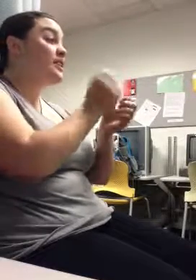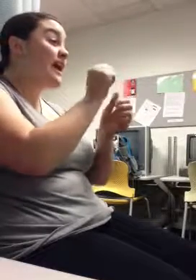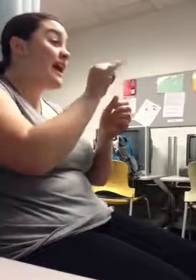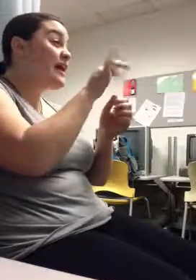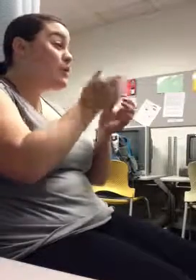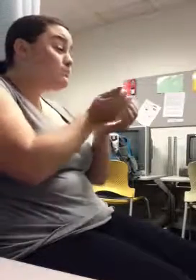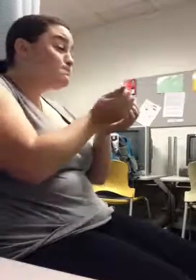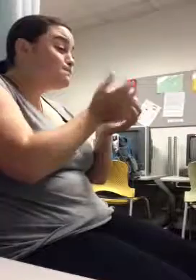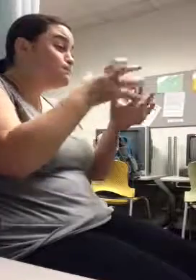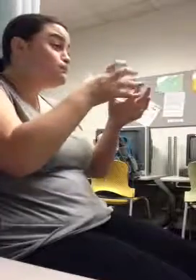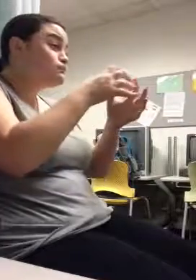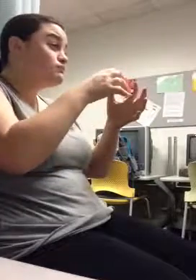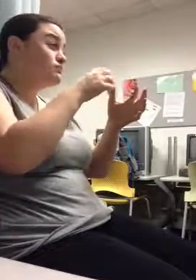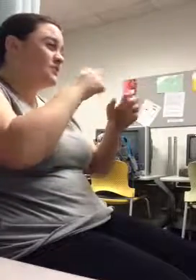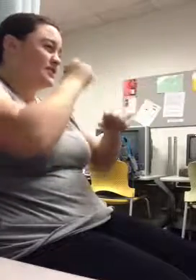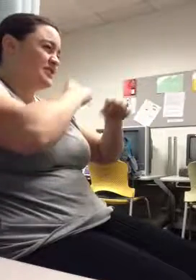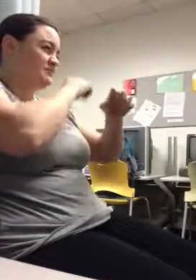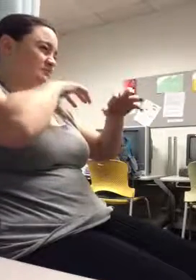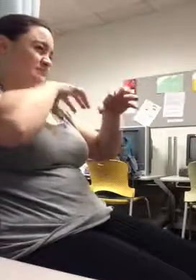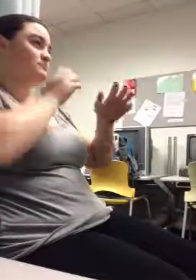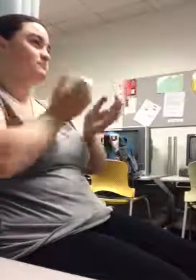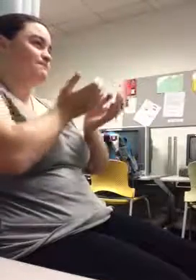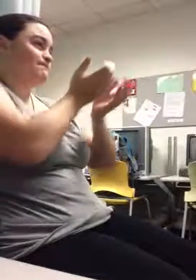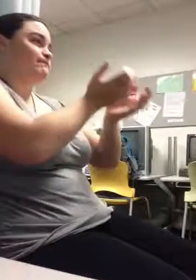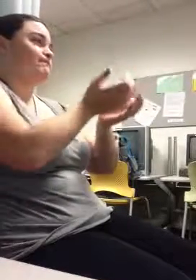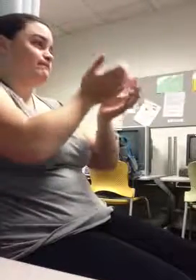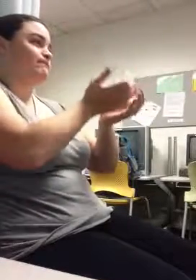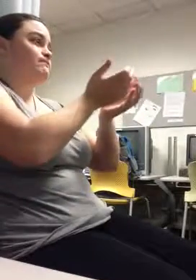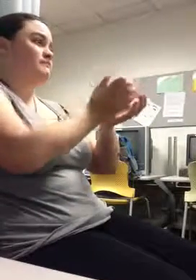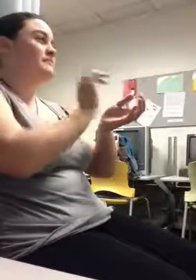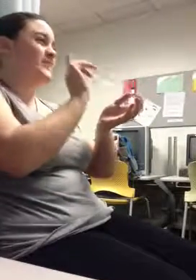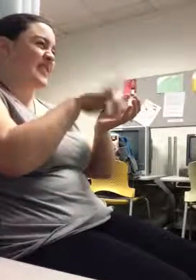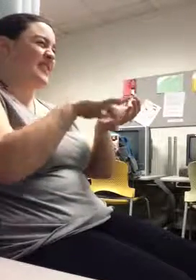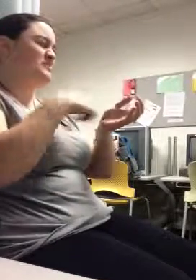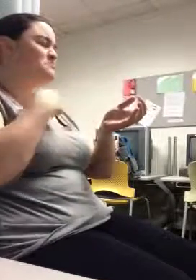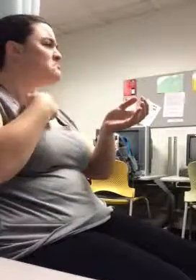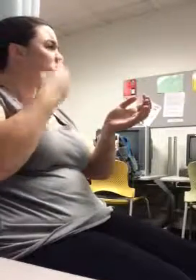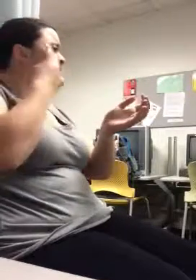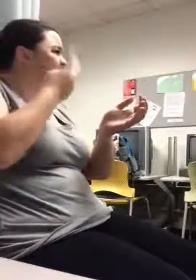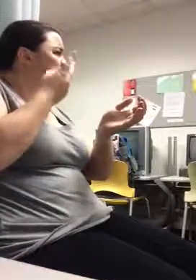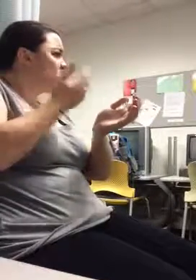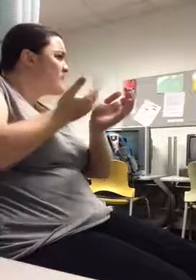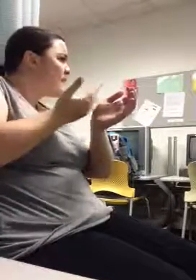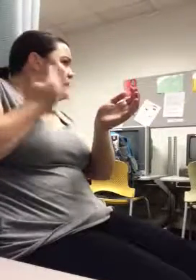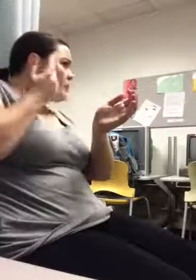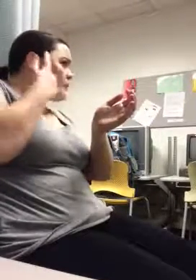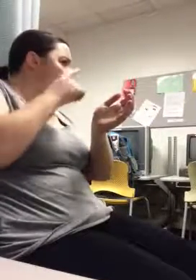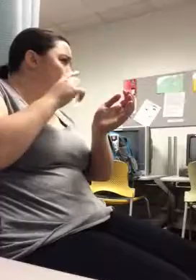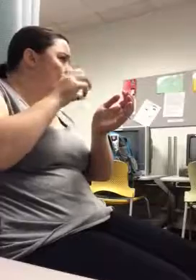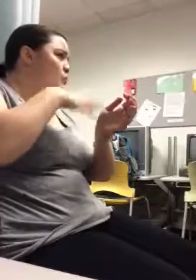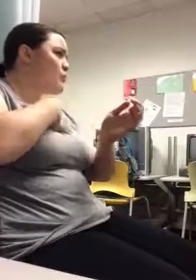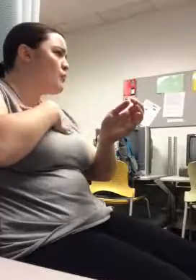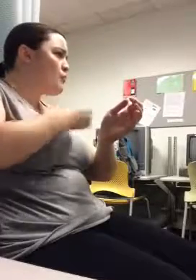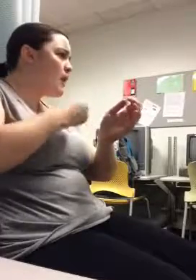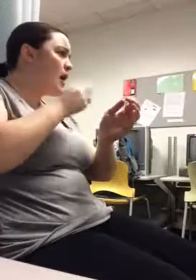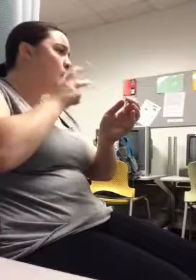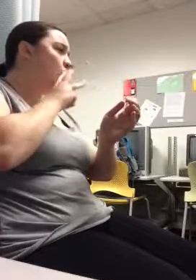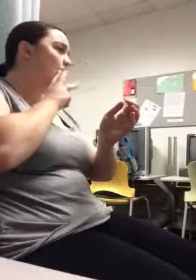And, you know, I've seen these rafts for whitewater rafting. I'm a mountain girl. I've been whitewater rafting.